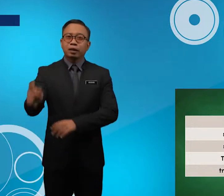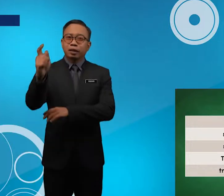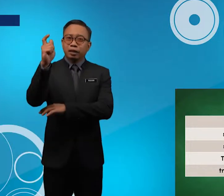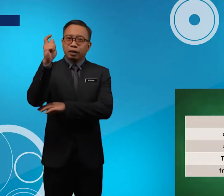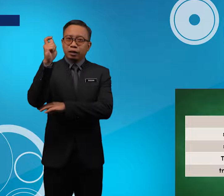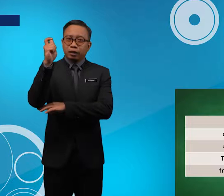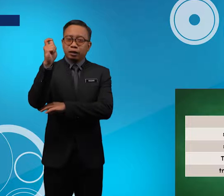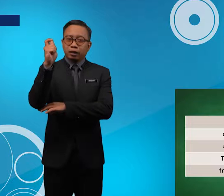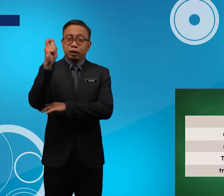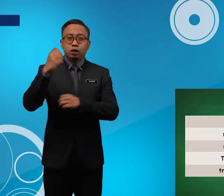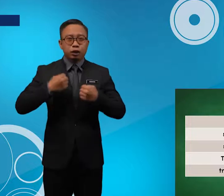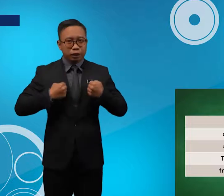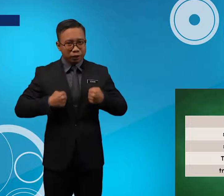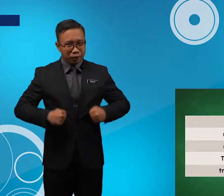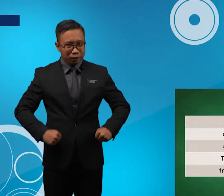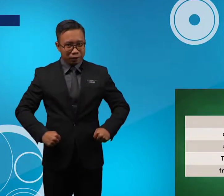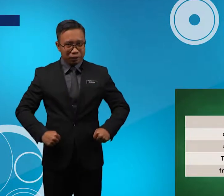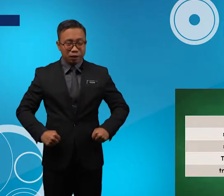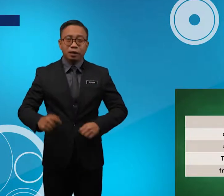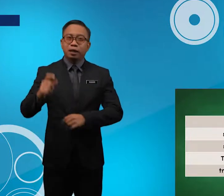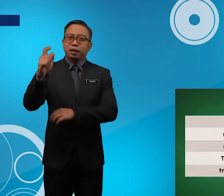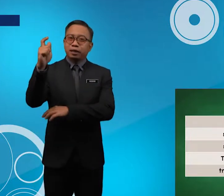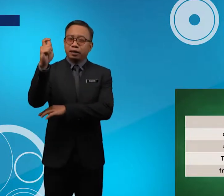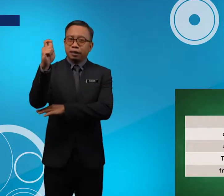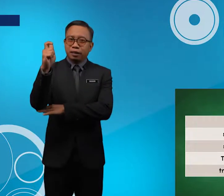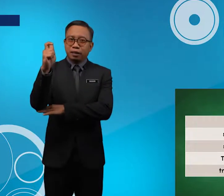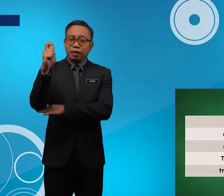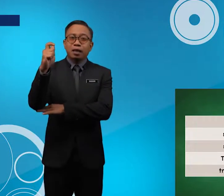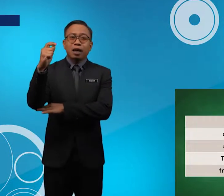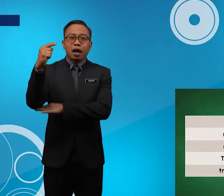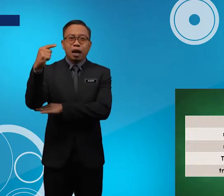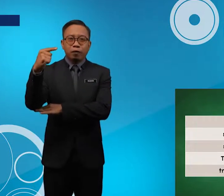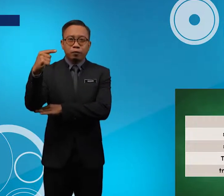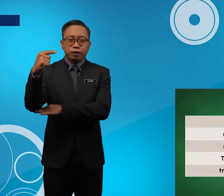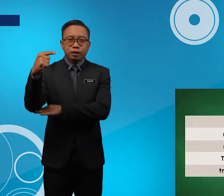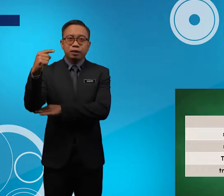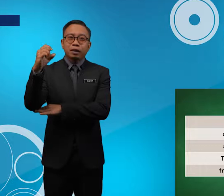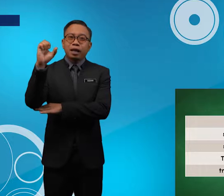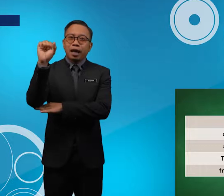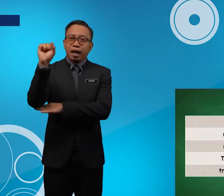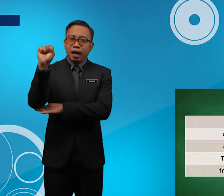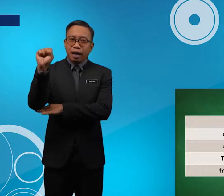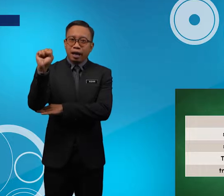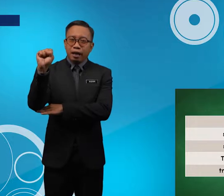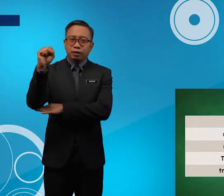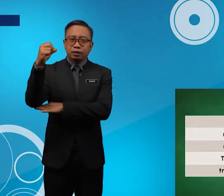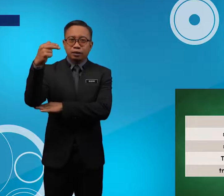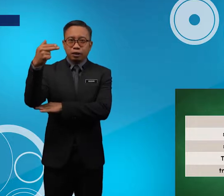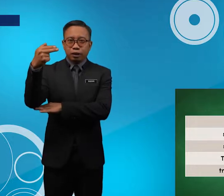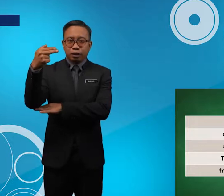T S T T T Hyphen S H